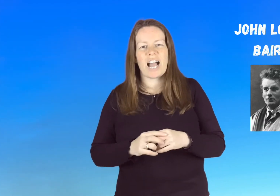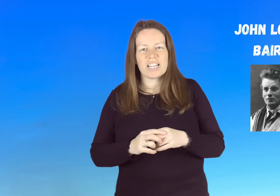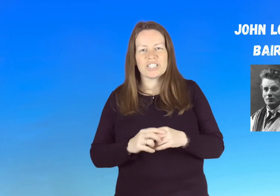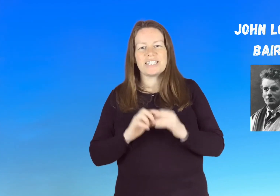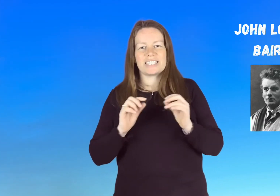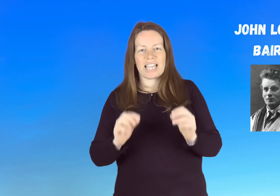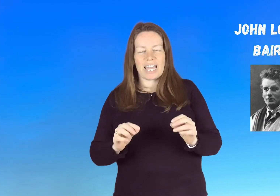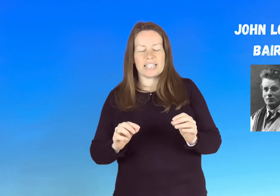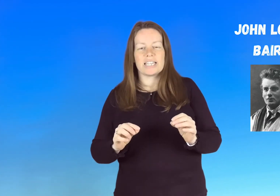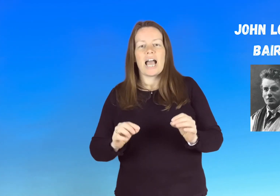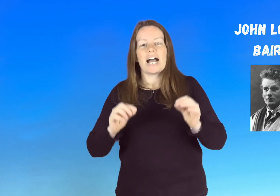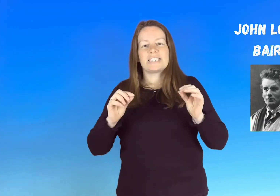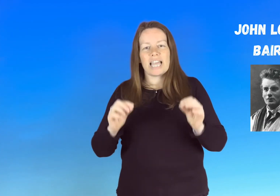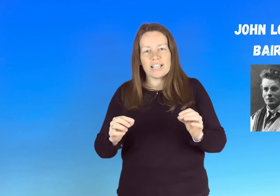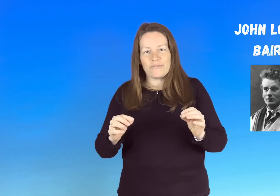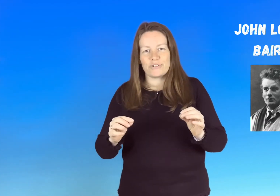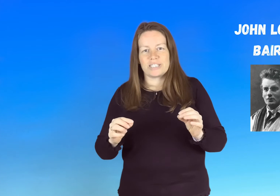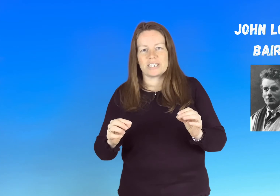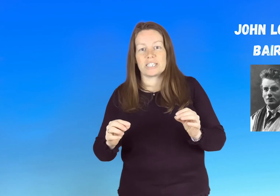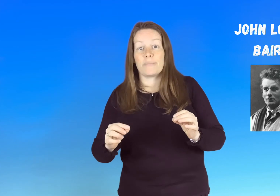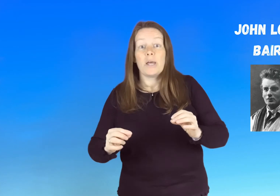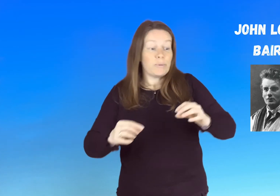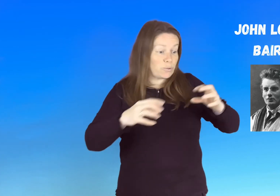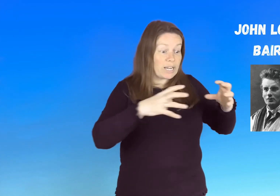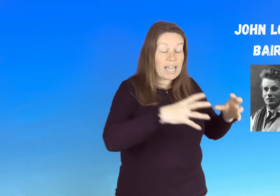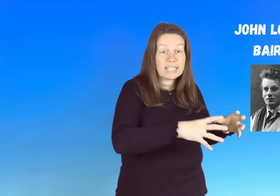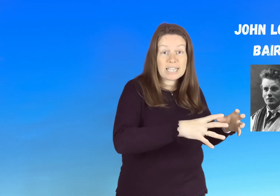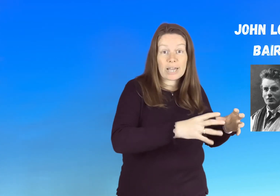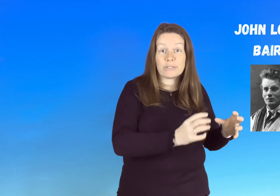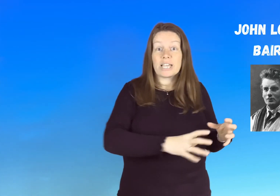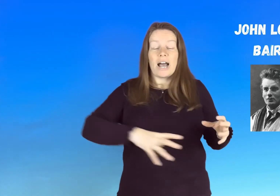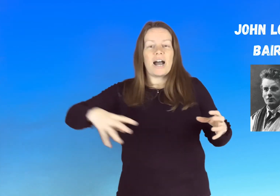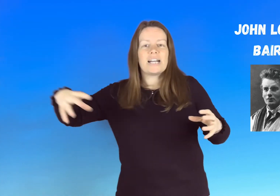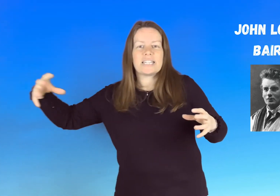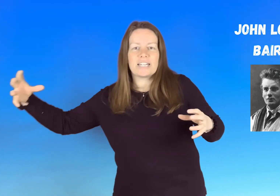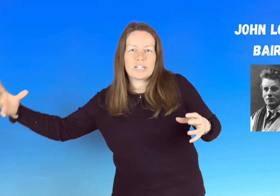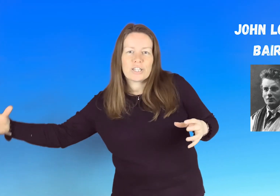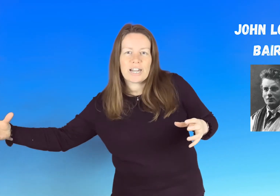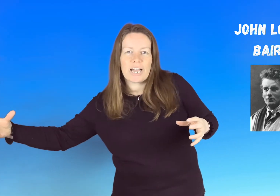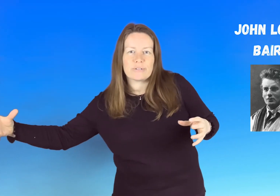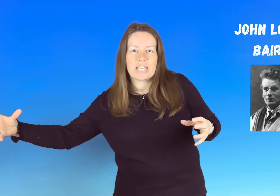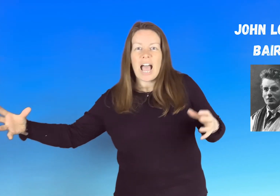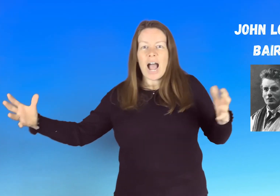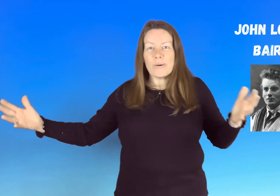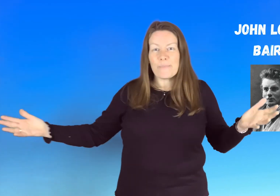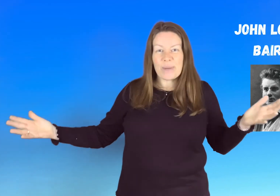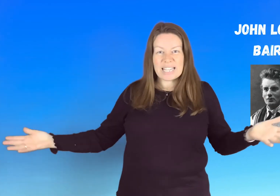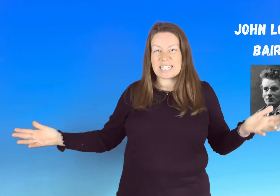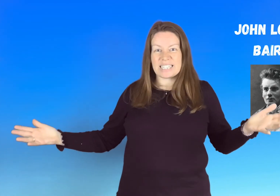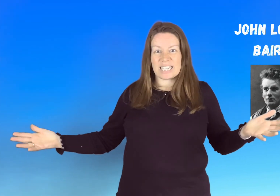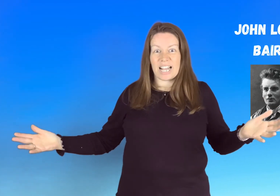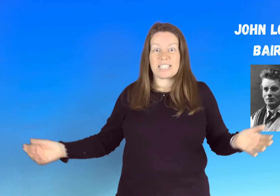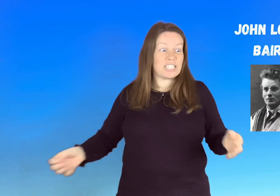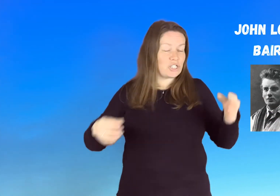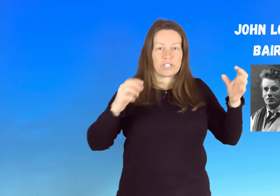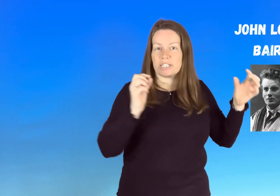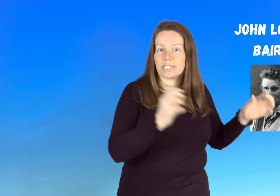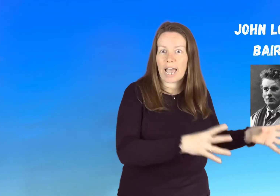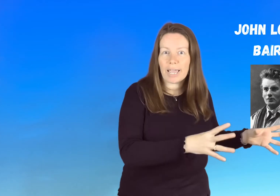actually designed a telephone system between his house and another house how amazing is that he took the time